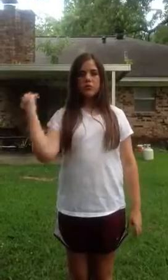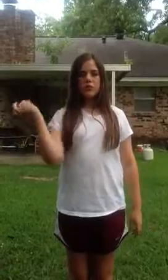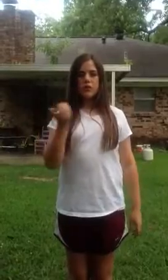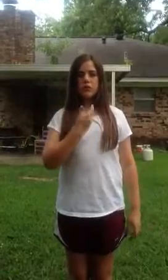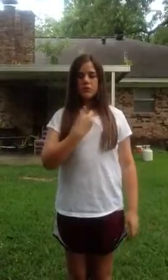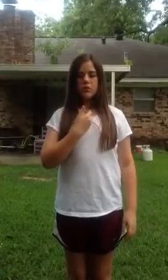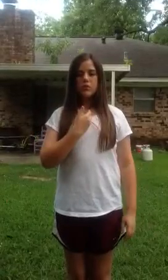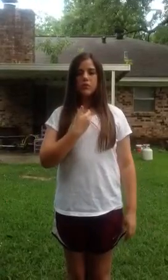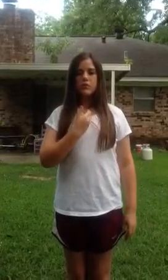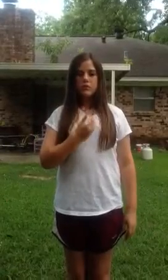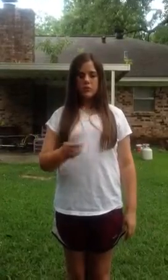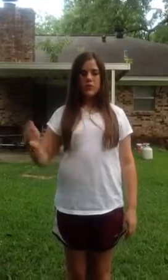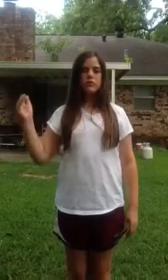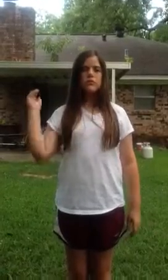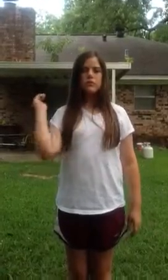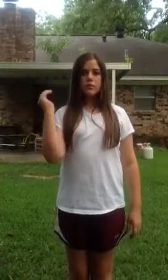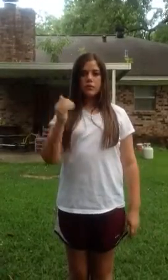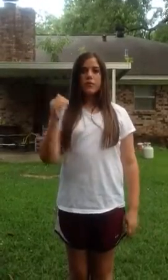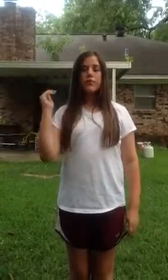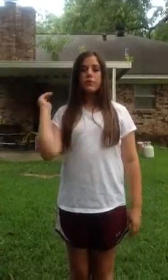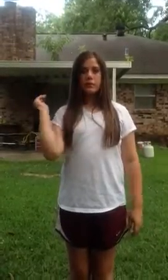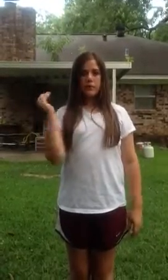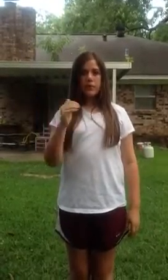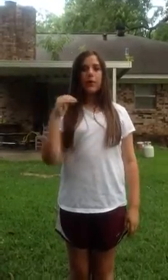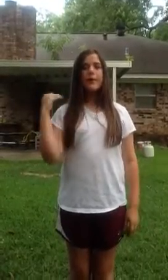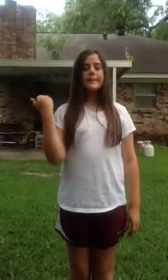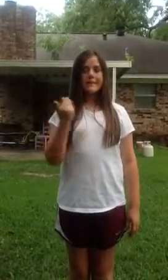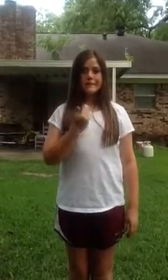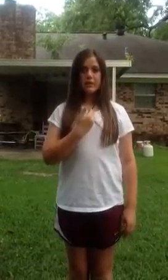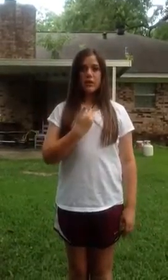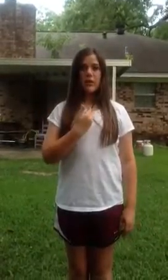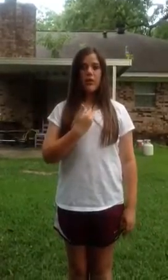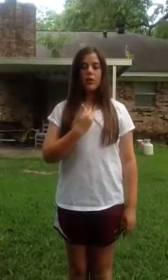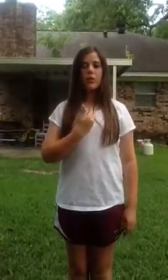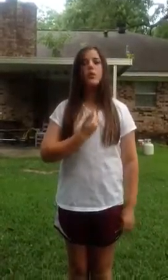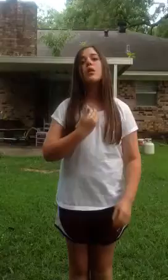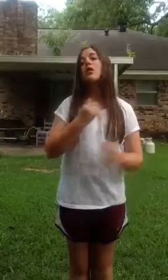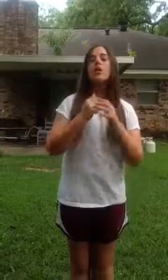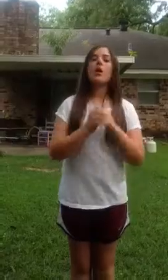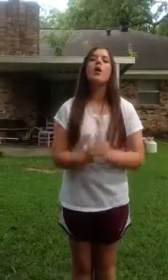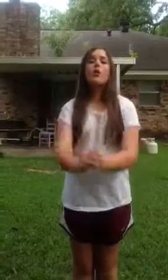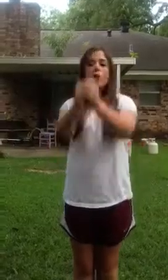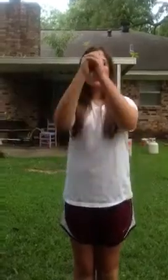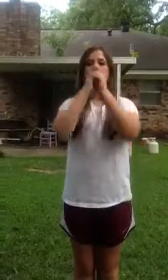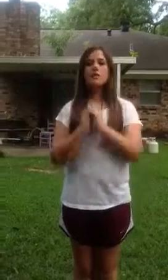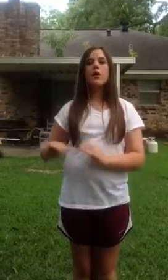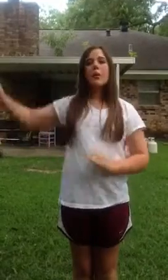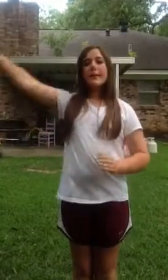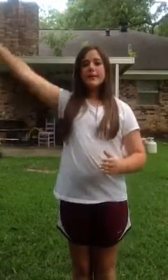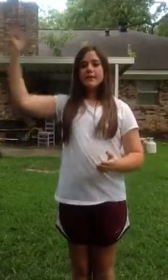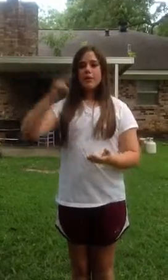O my soul, O my soul, and worship His